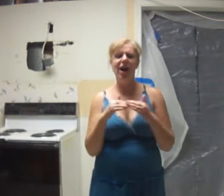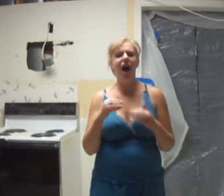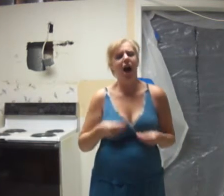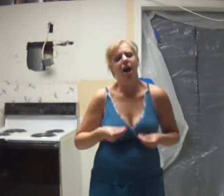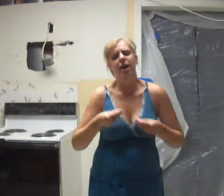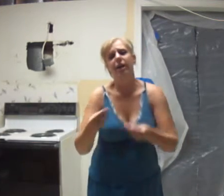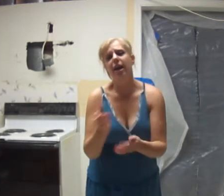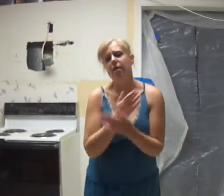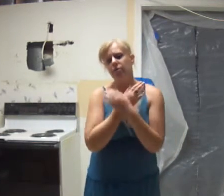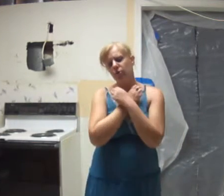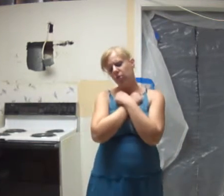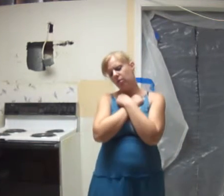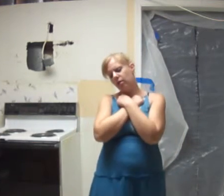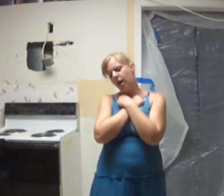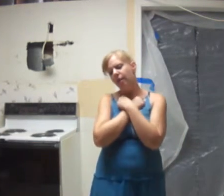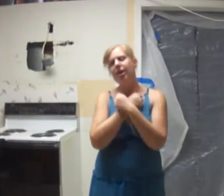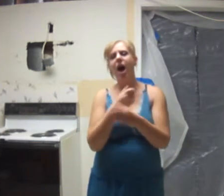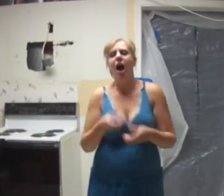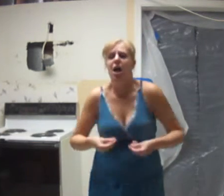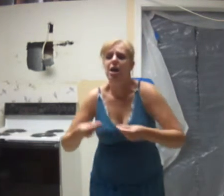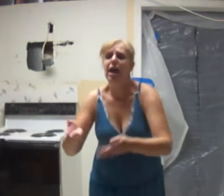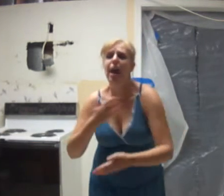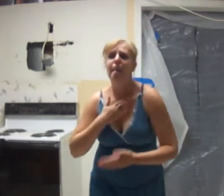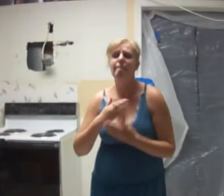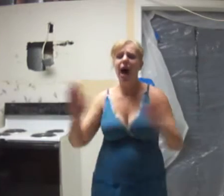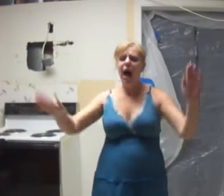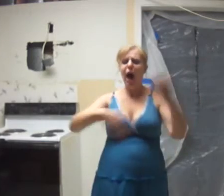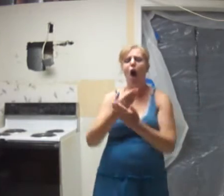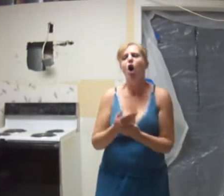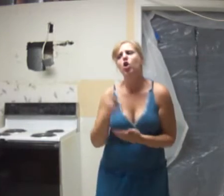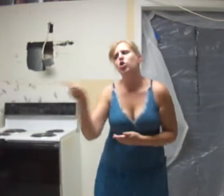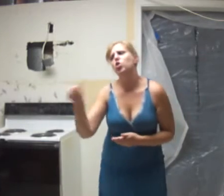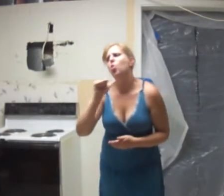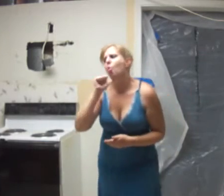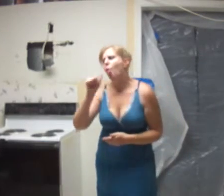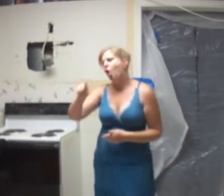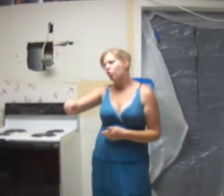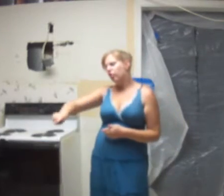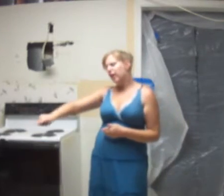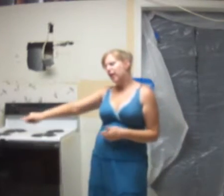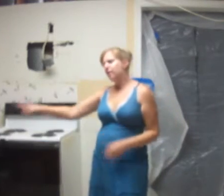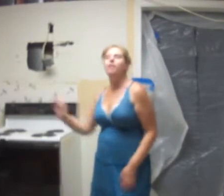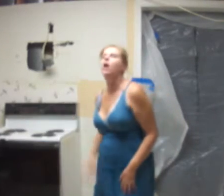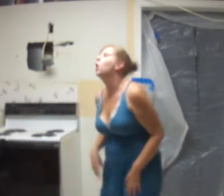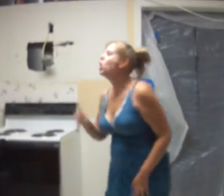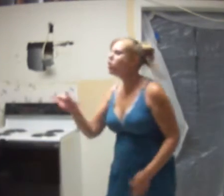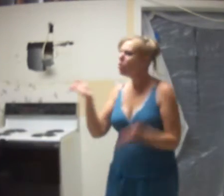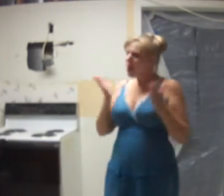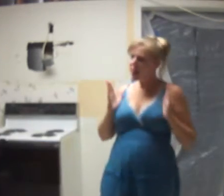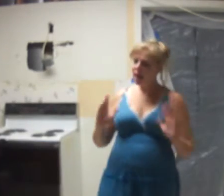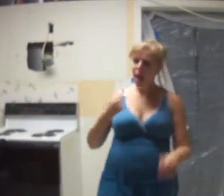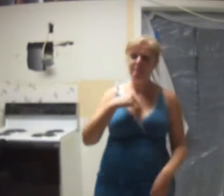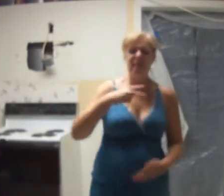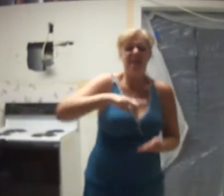I gave you life, I gave my all You weren't there, you let me